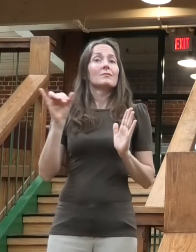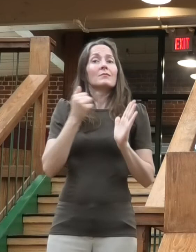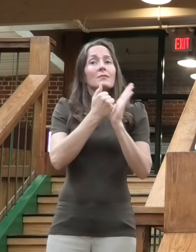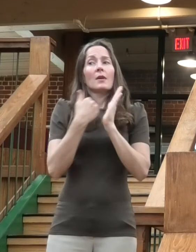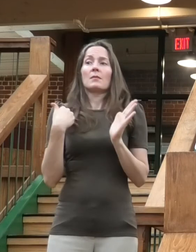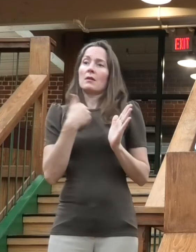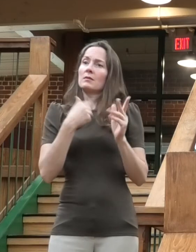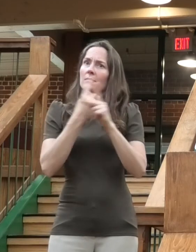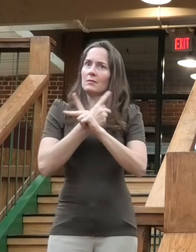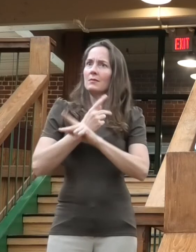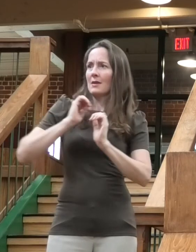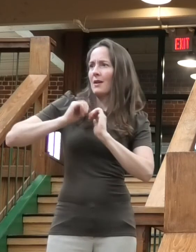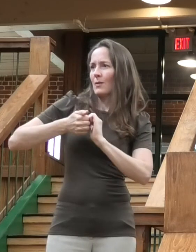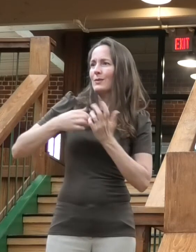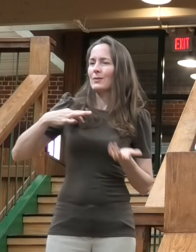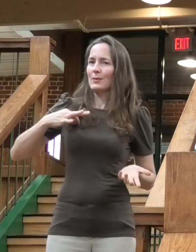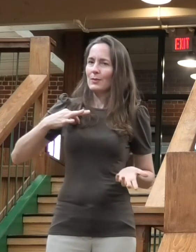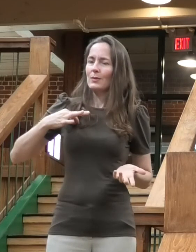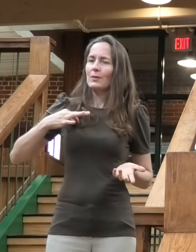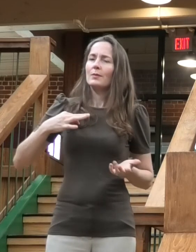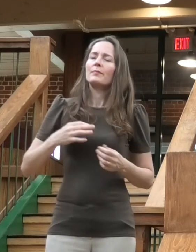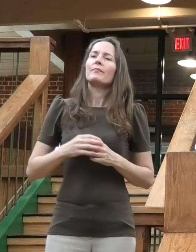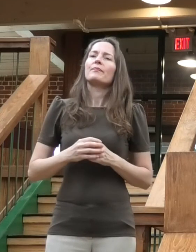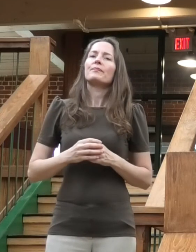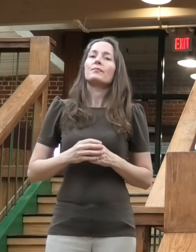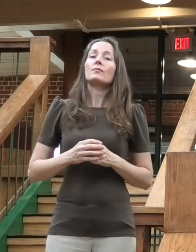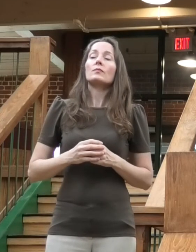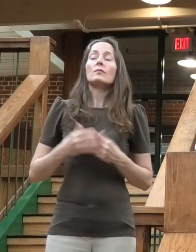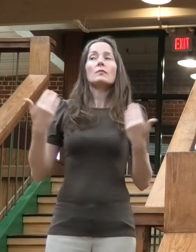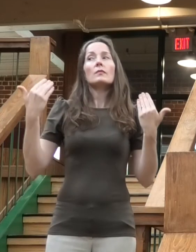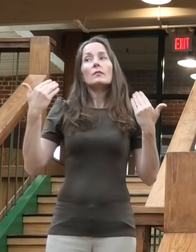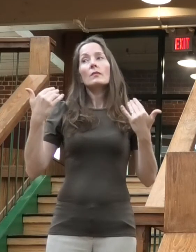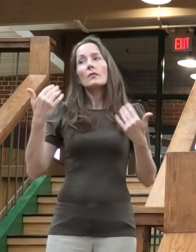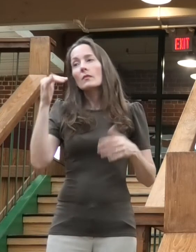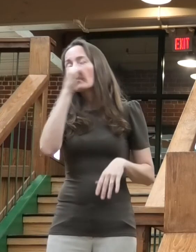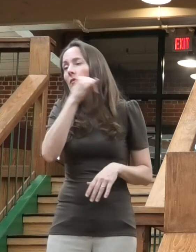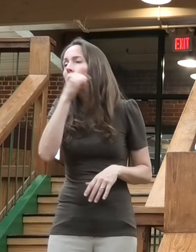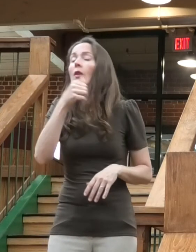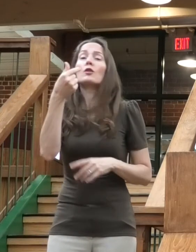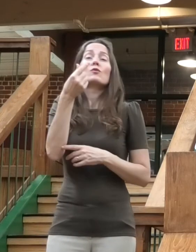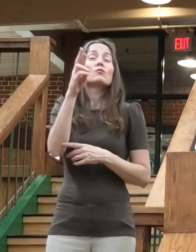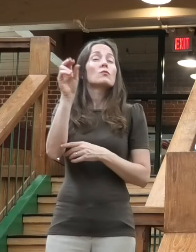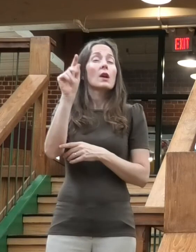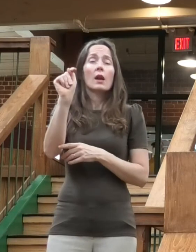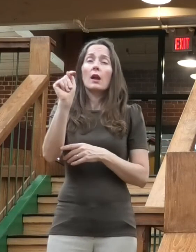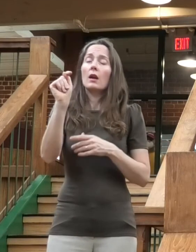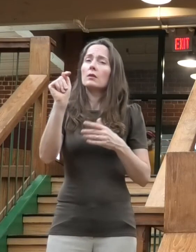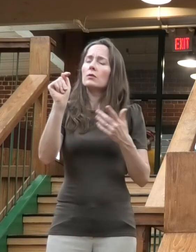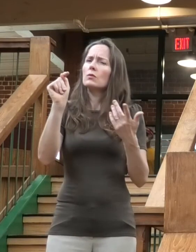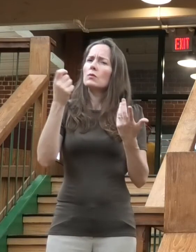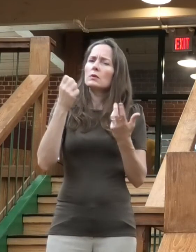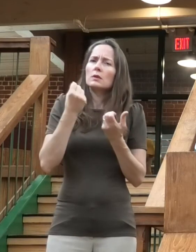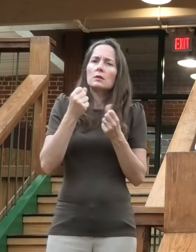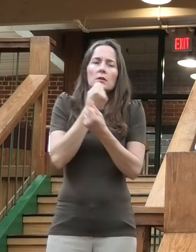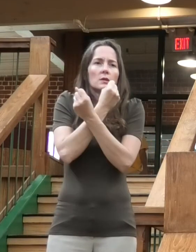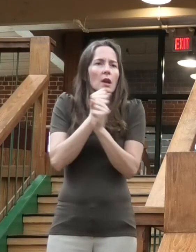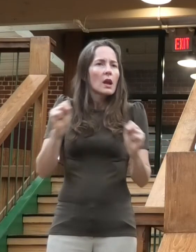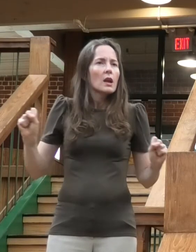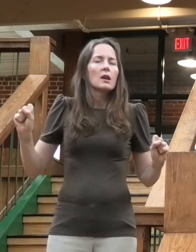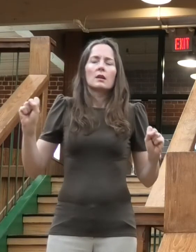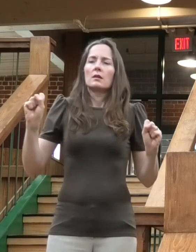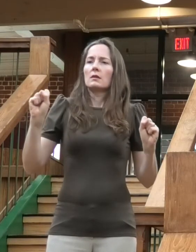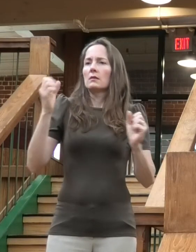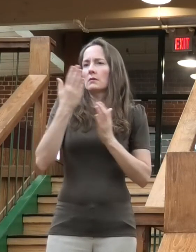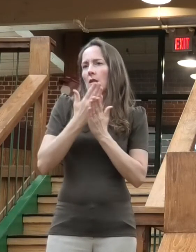Authority. These grants have been a lifeline to our small businesses and businesses. so